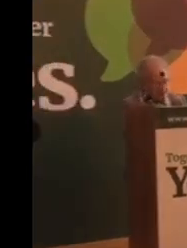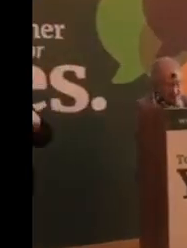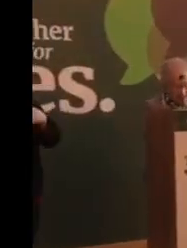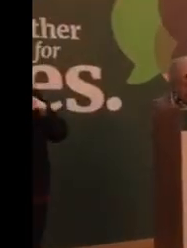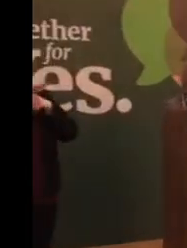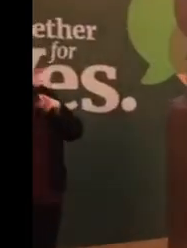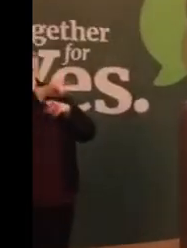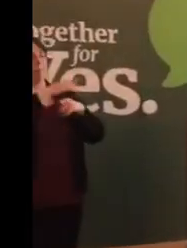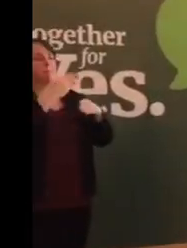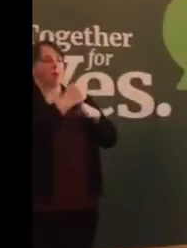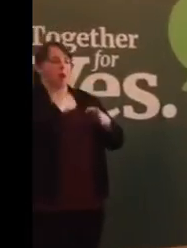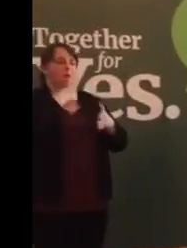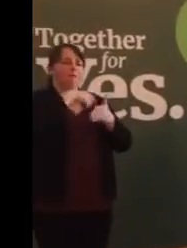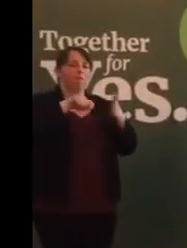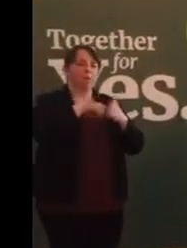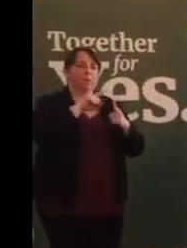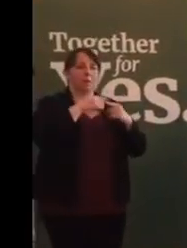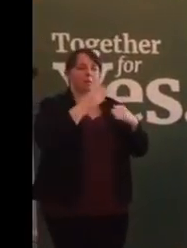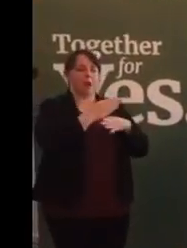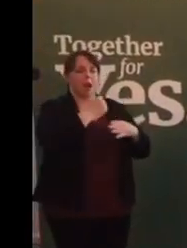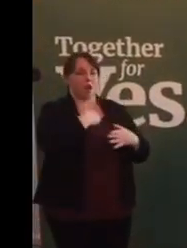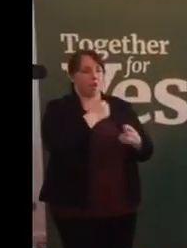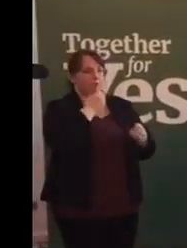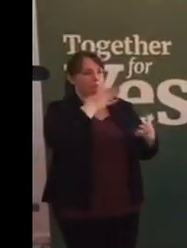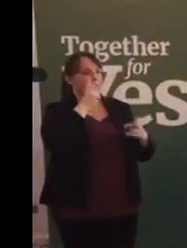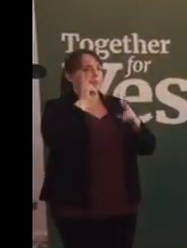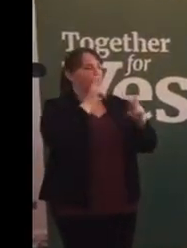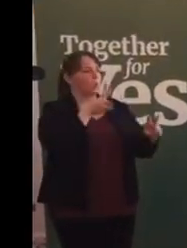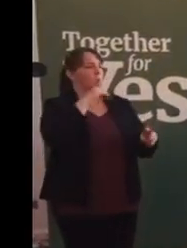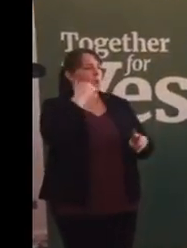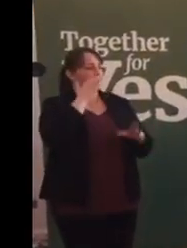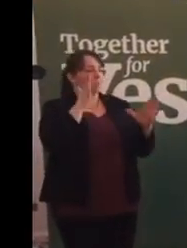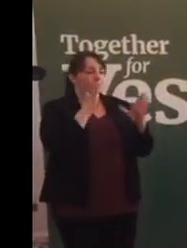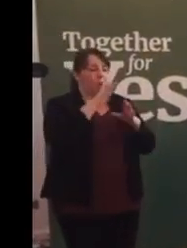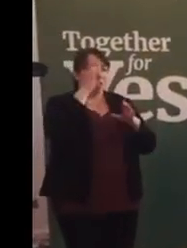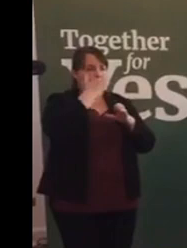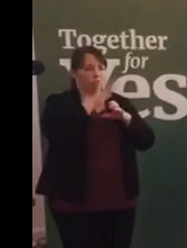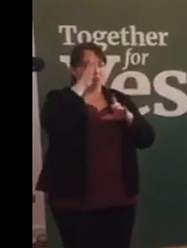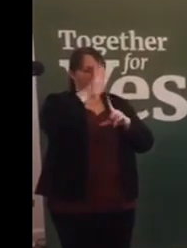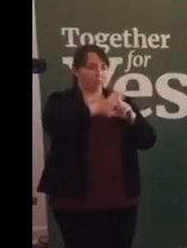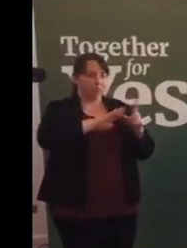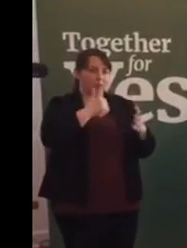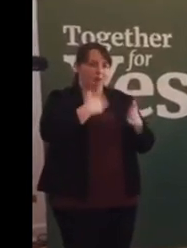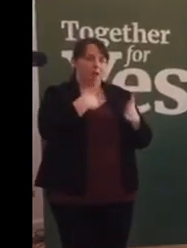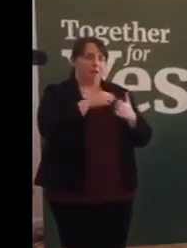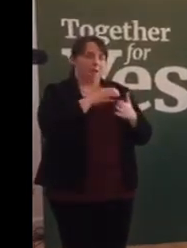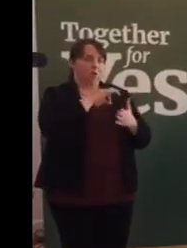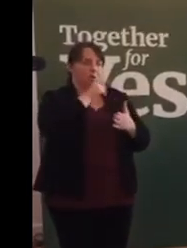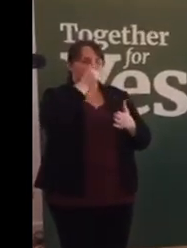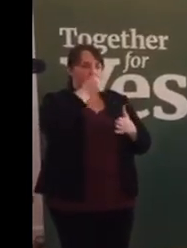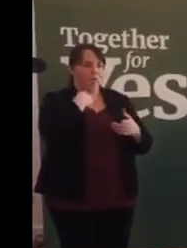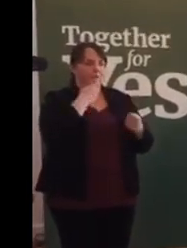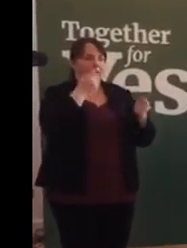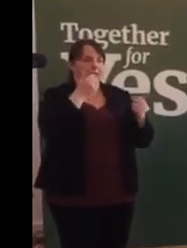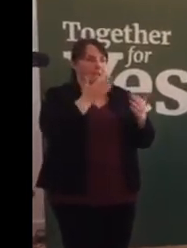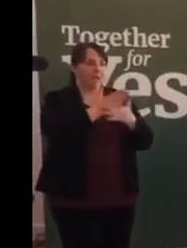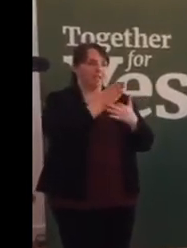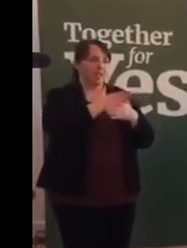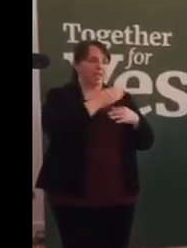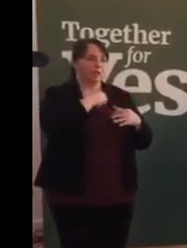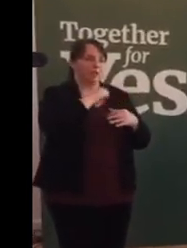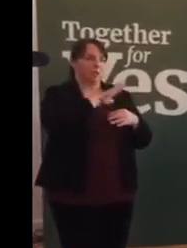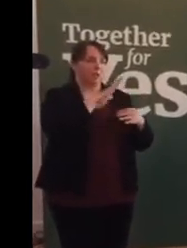votes and by our expressed opinions. Because in a small country, we have the good fortune to have easy access to them